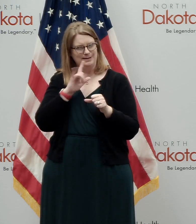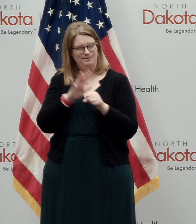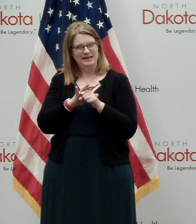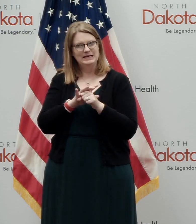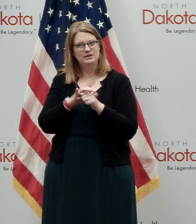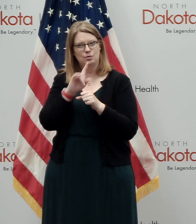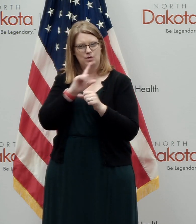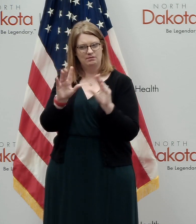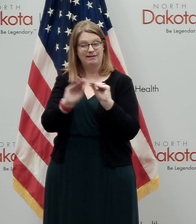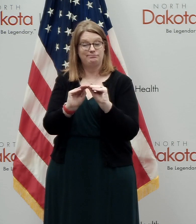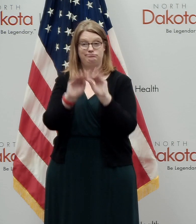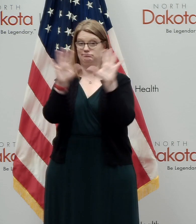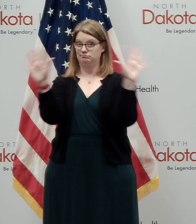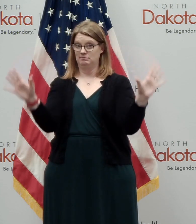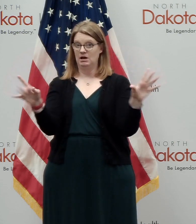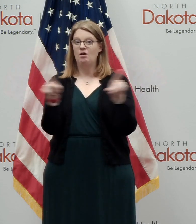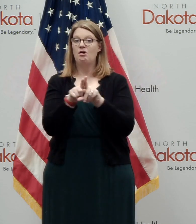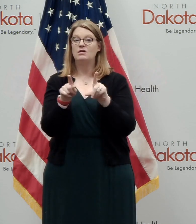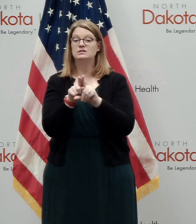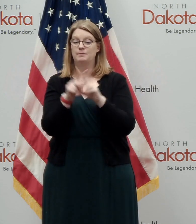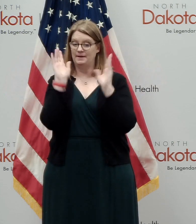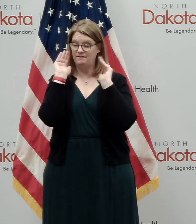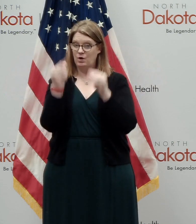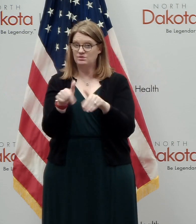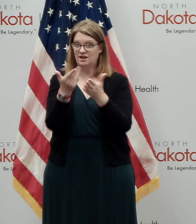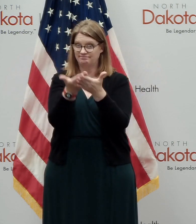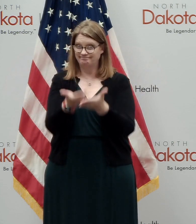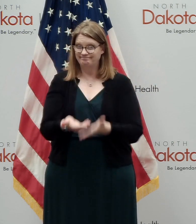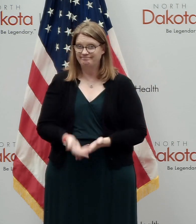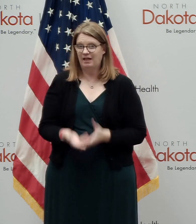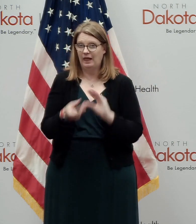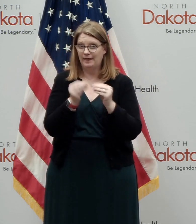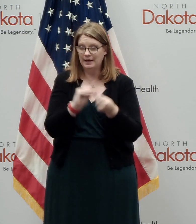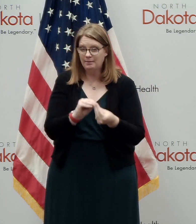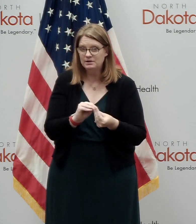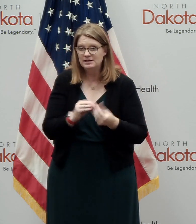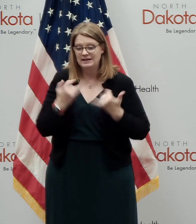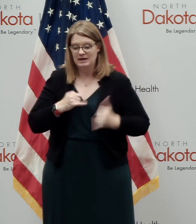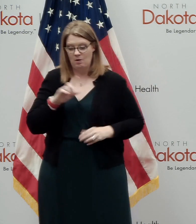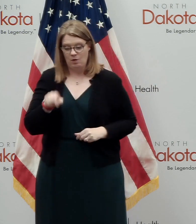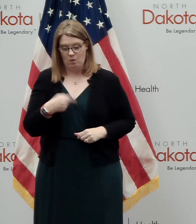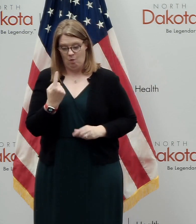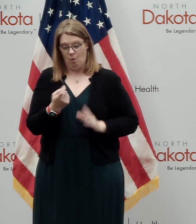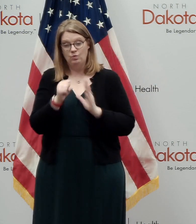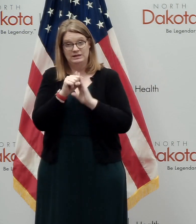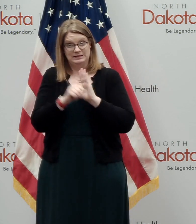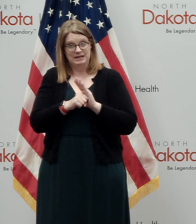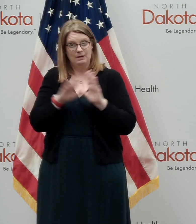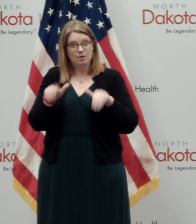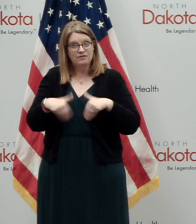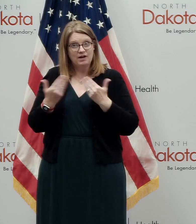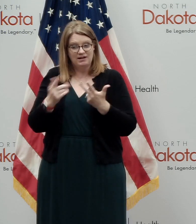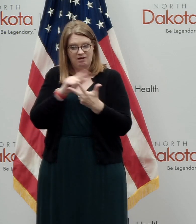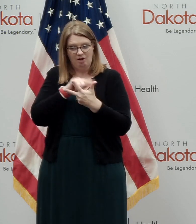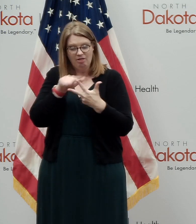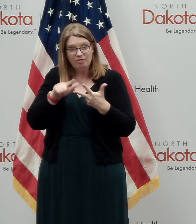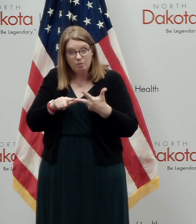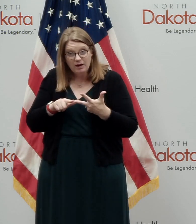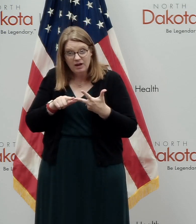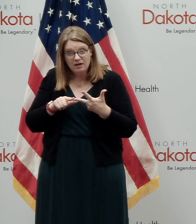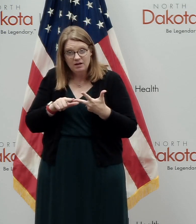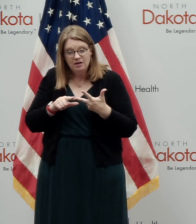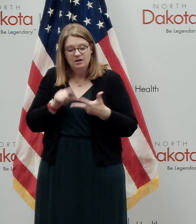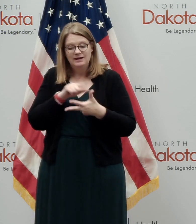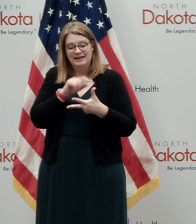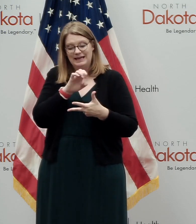transparency as well as being data driven. And so we now, the state will, we're the only state which is providing all three metrics. One